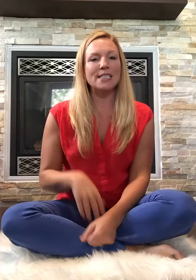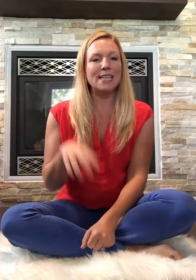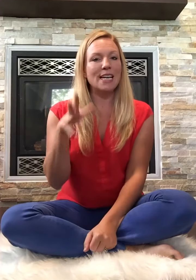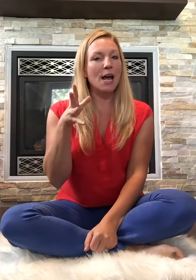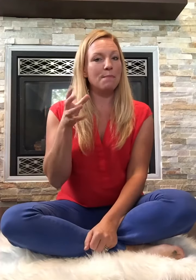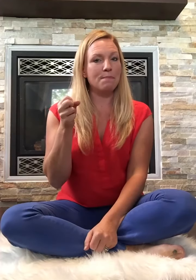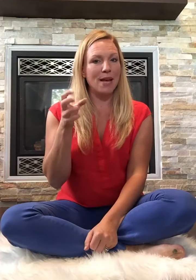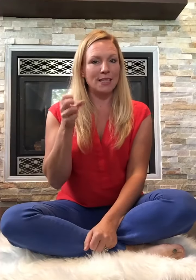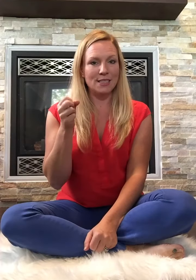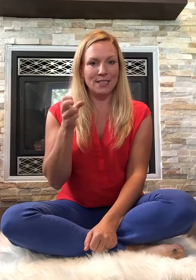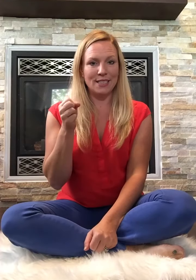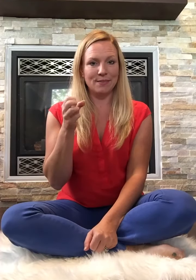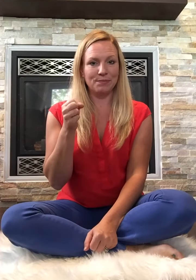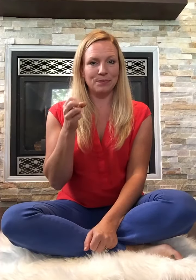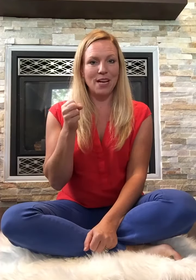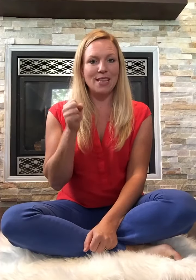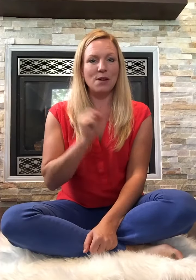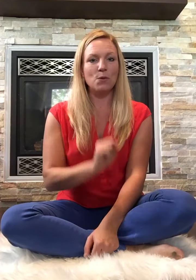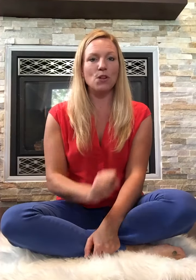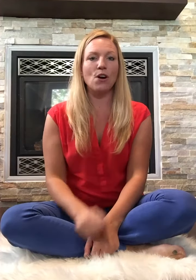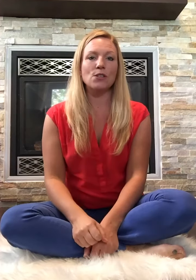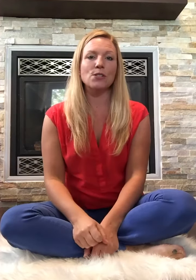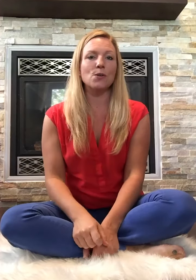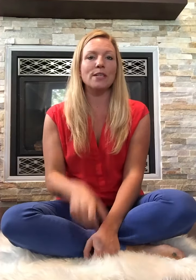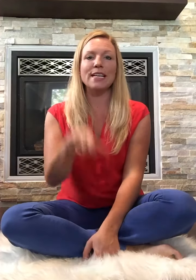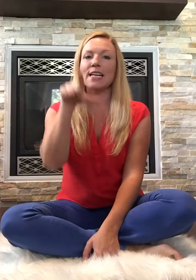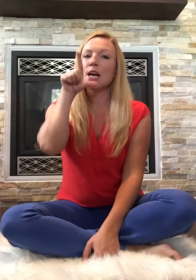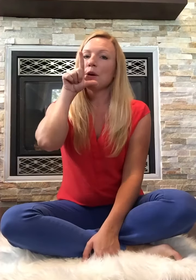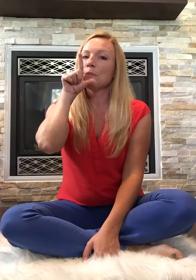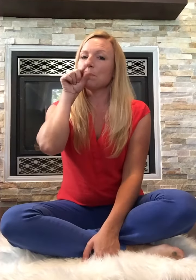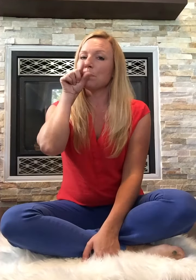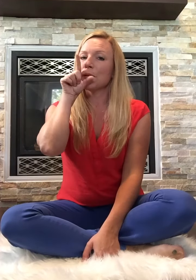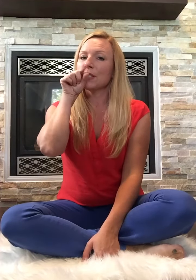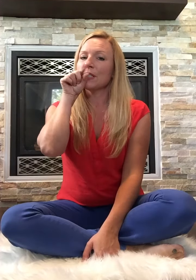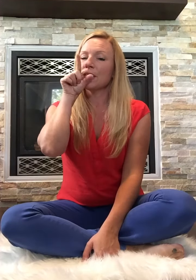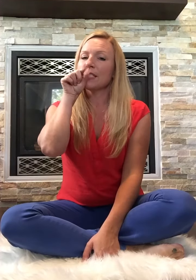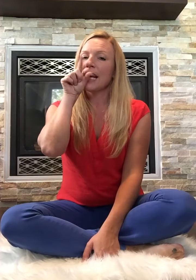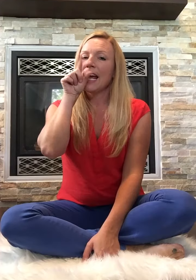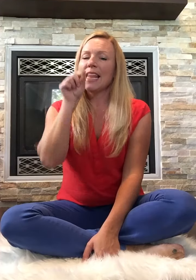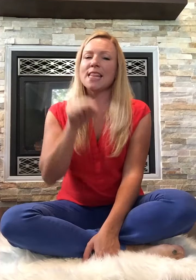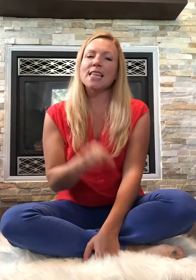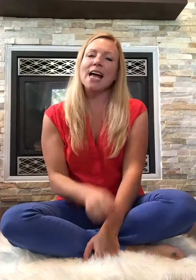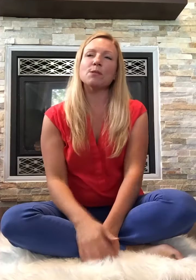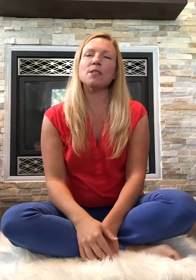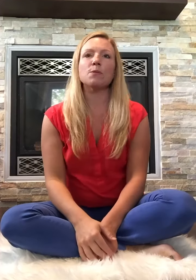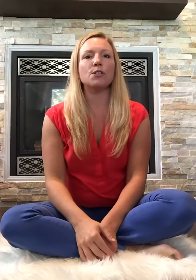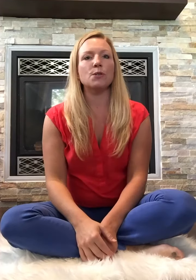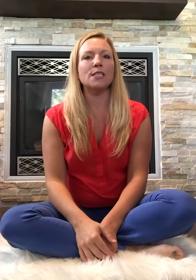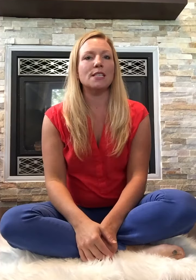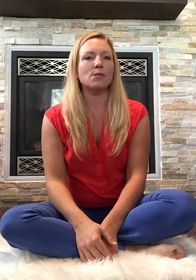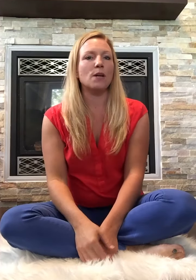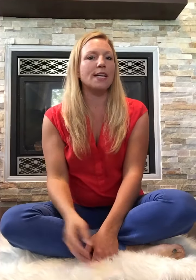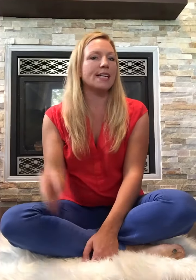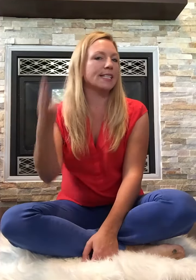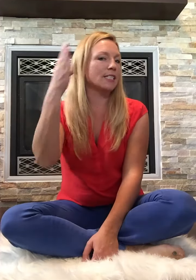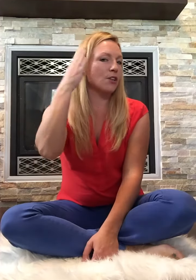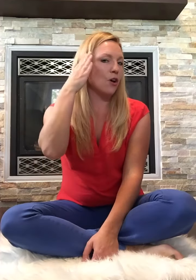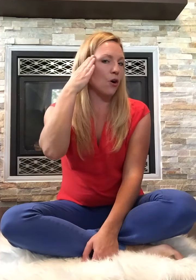to need milk and then we'll also need birds and then the last one that we'll use in this one is no